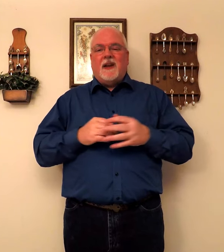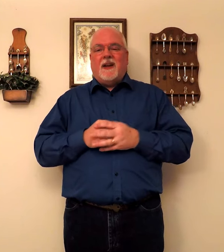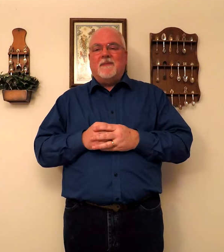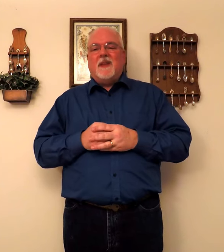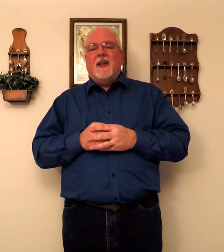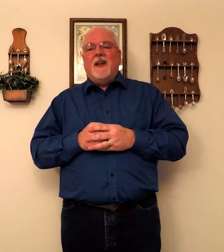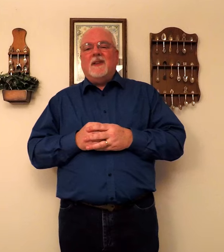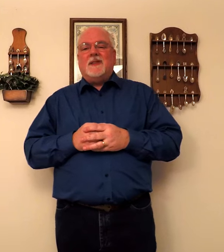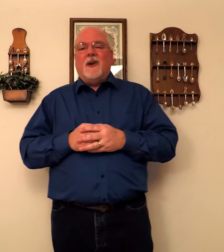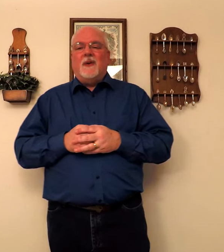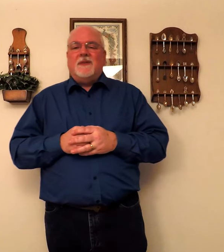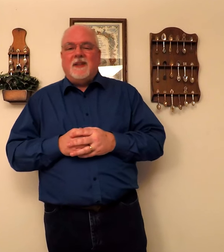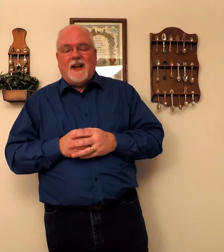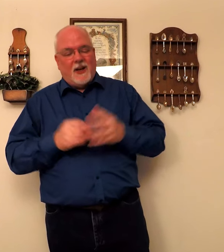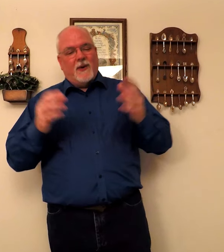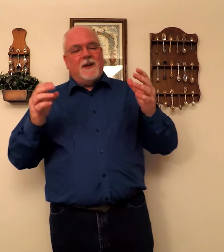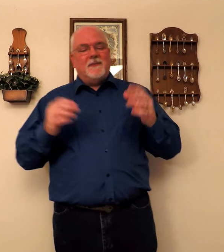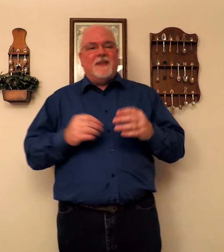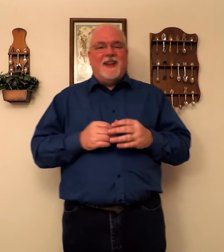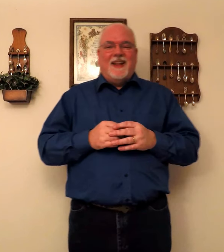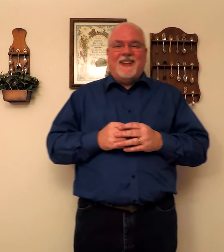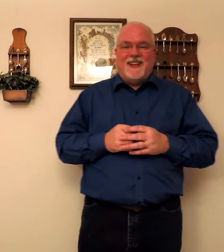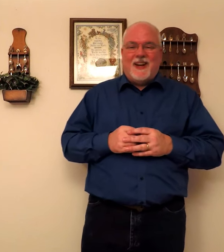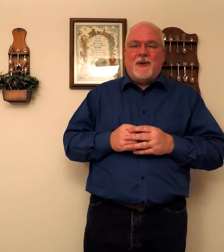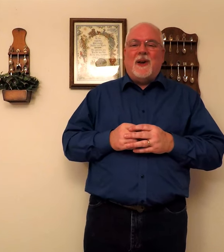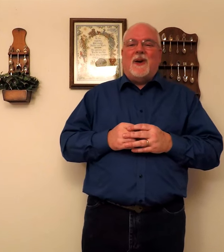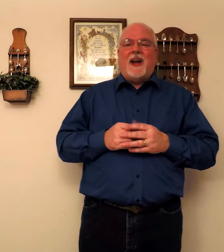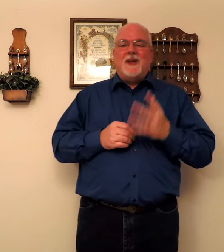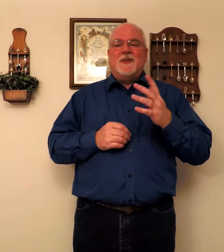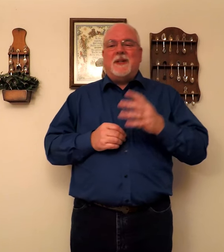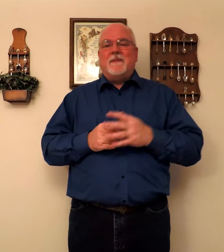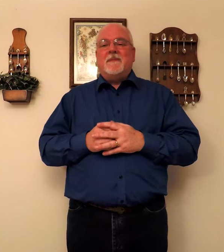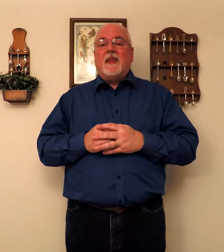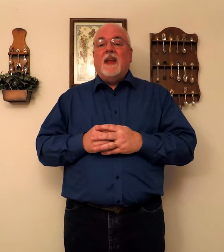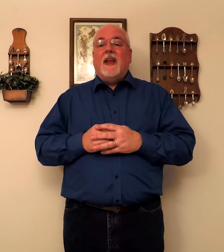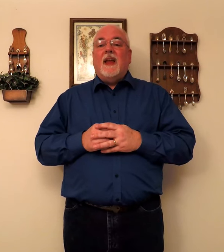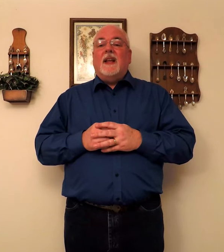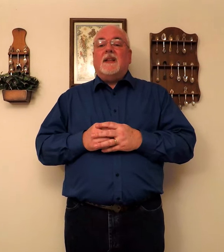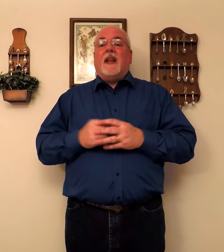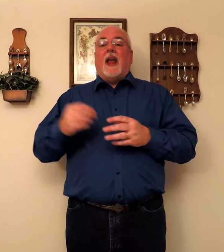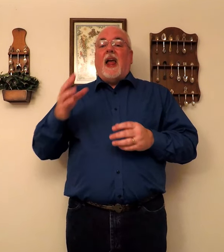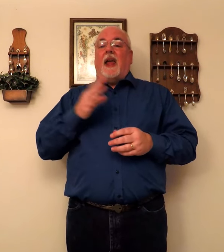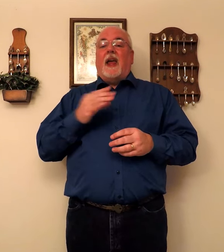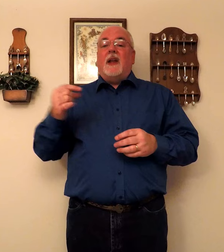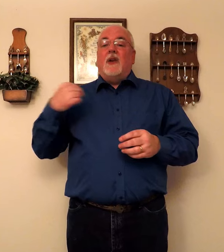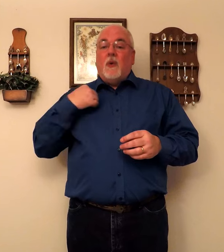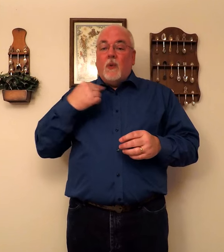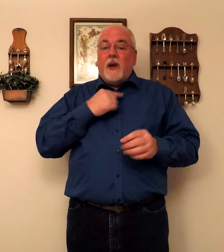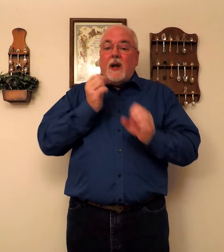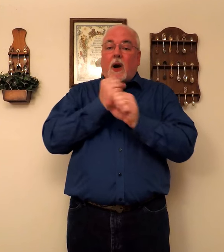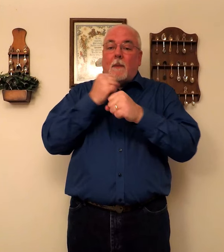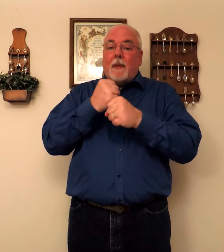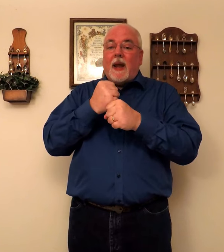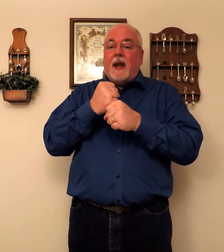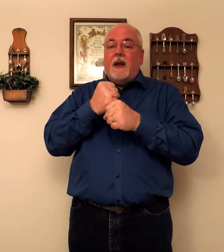meaning. So anyway. There we go. I used it. And. We are made.